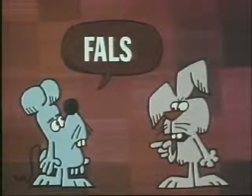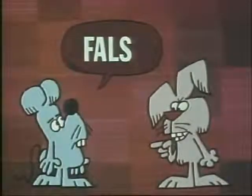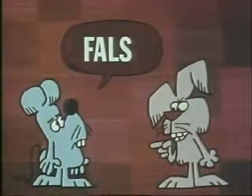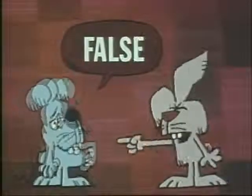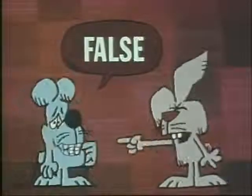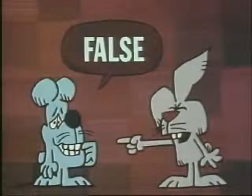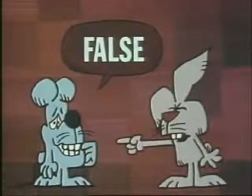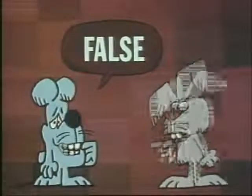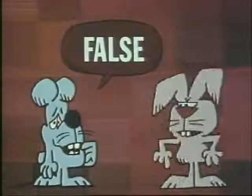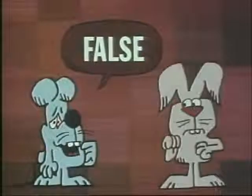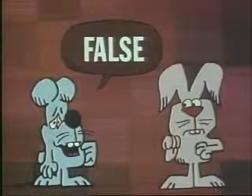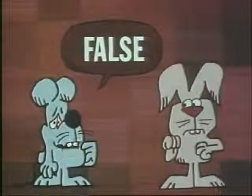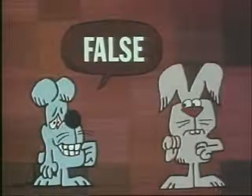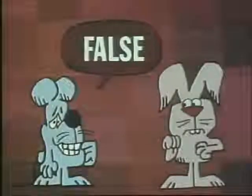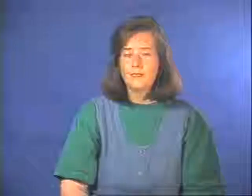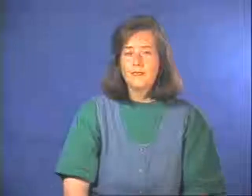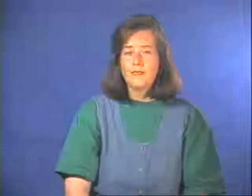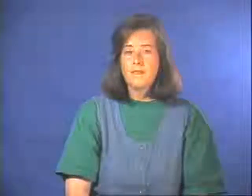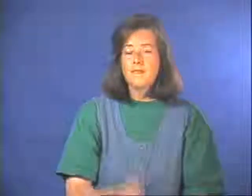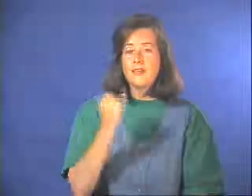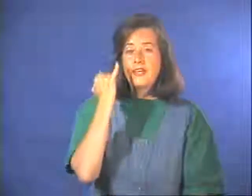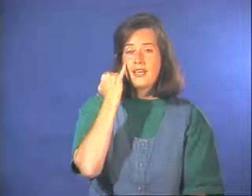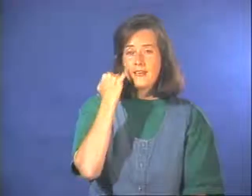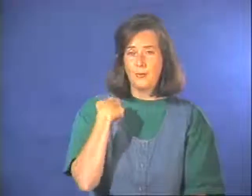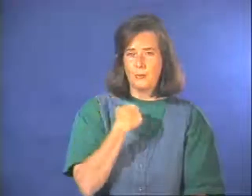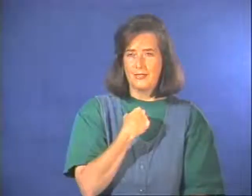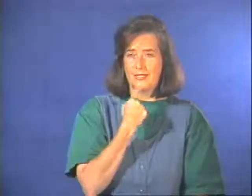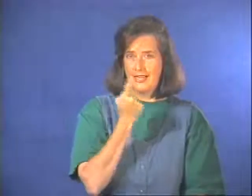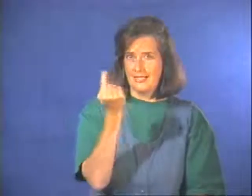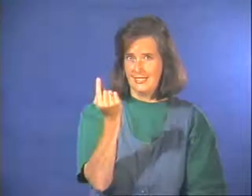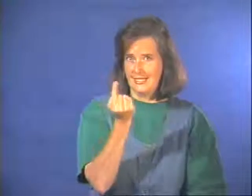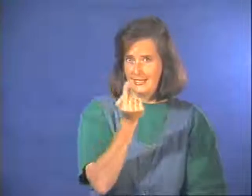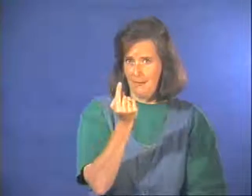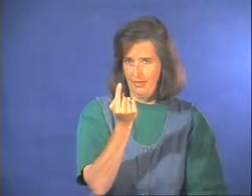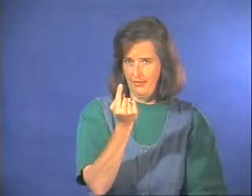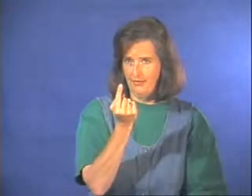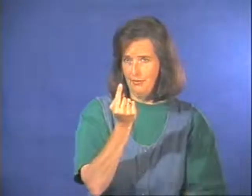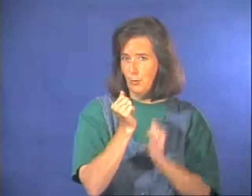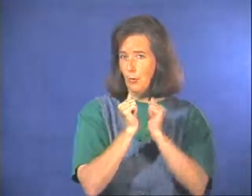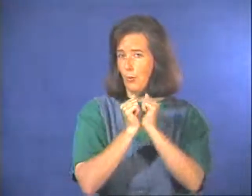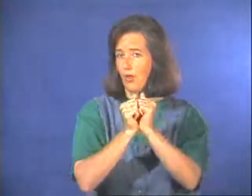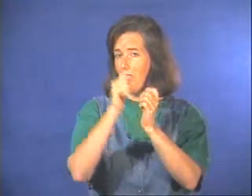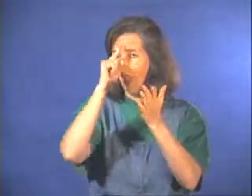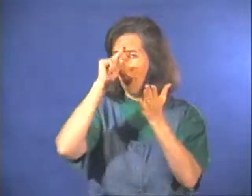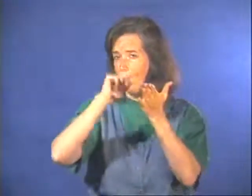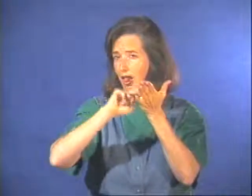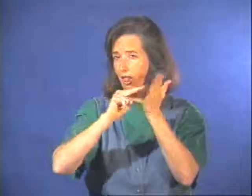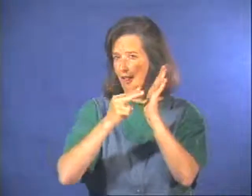-S-E, false. When we say something false to fool or deceive